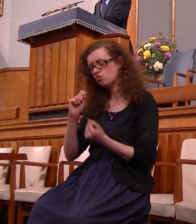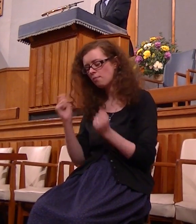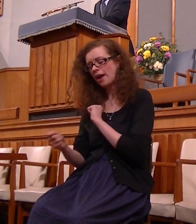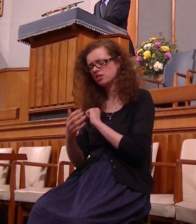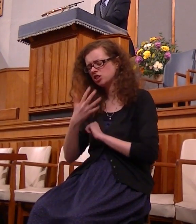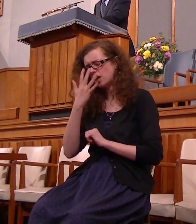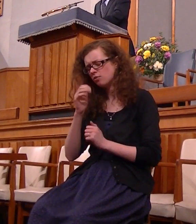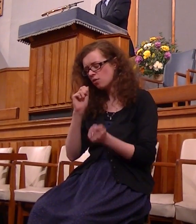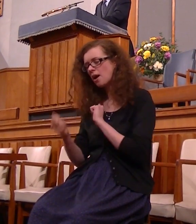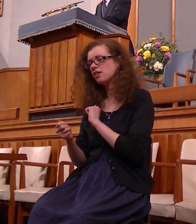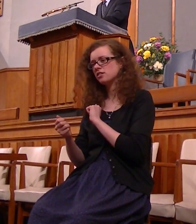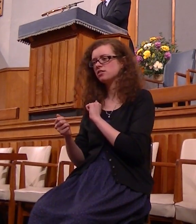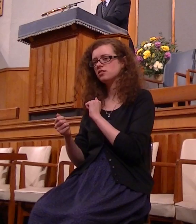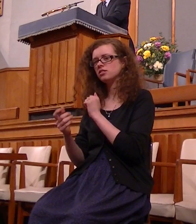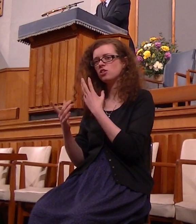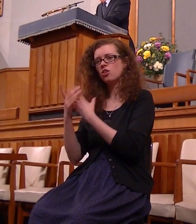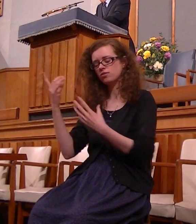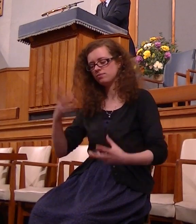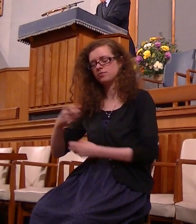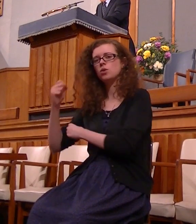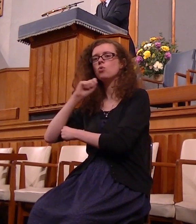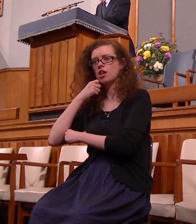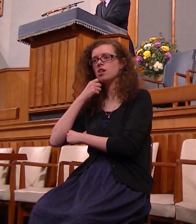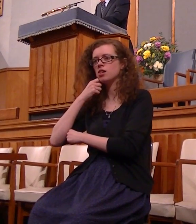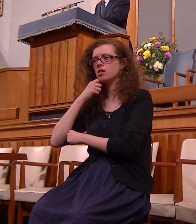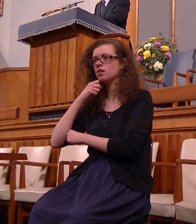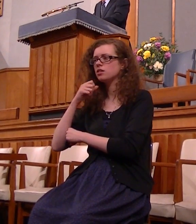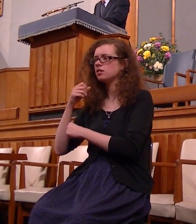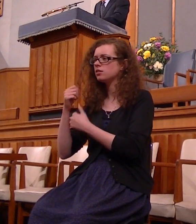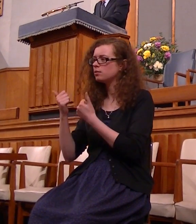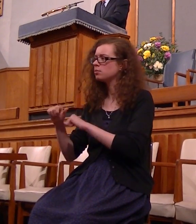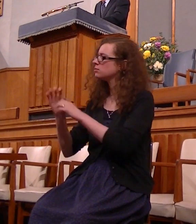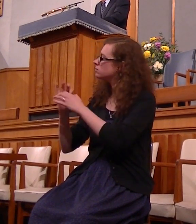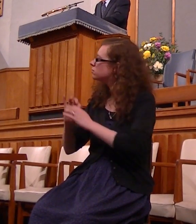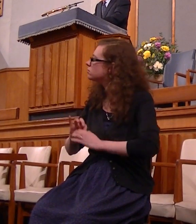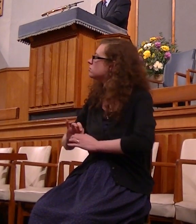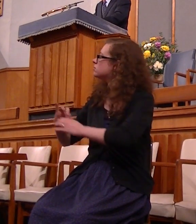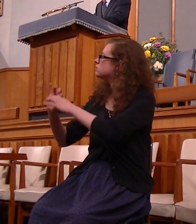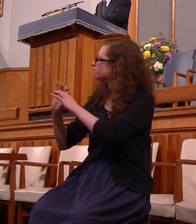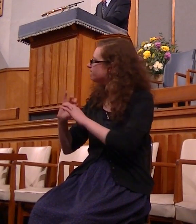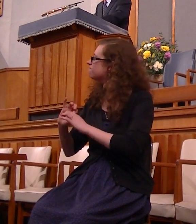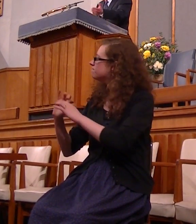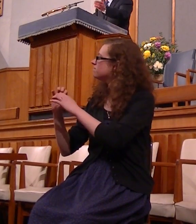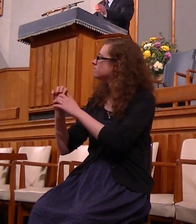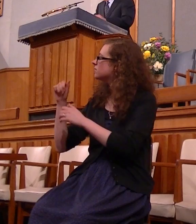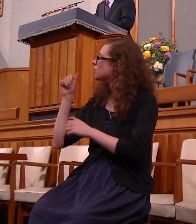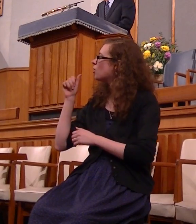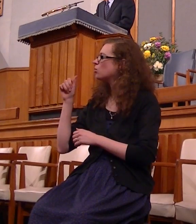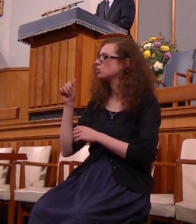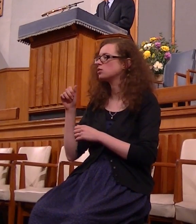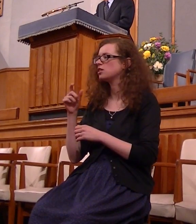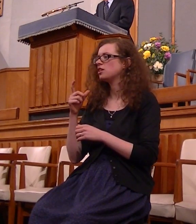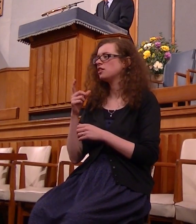God receives me and I know him and I walk with him and oh dear friends we could go